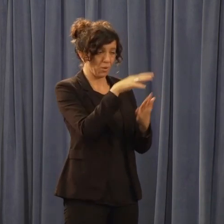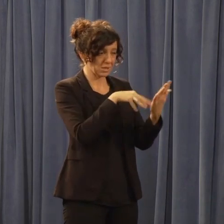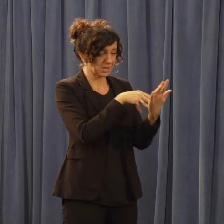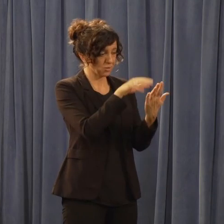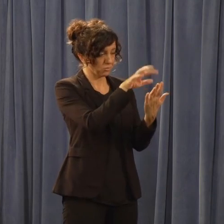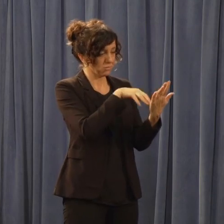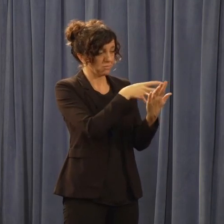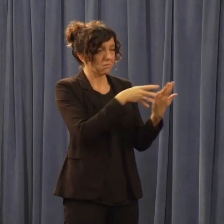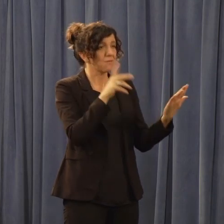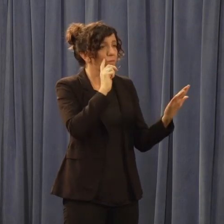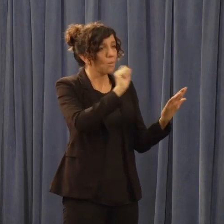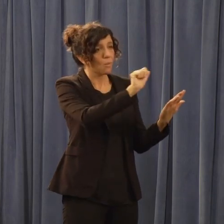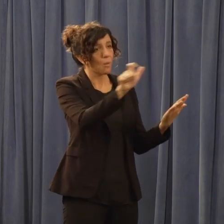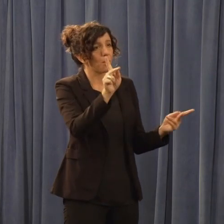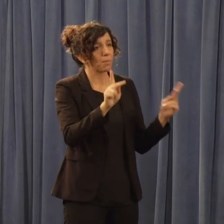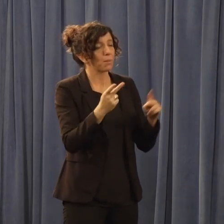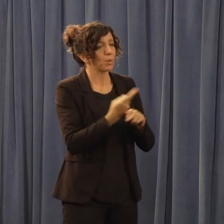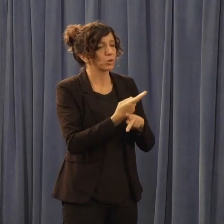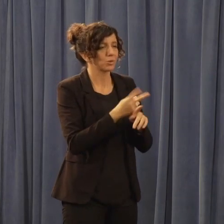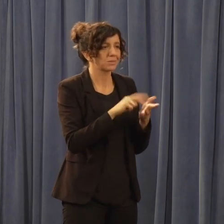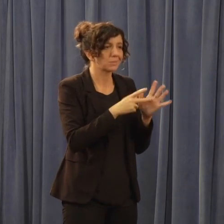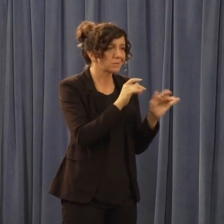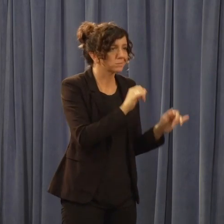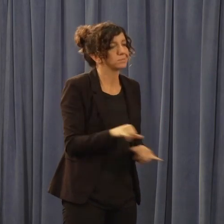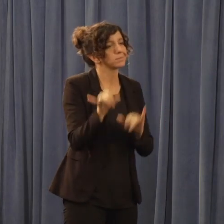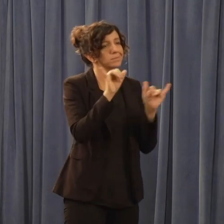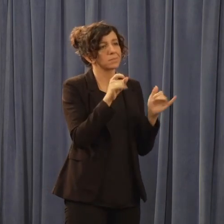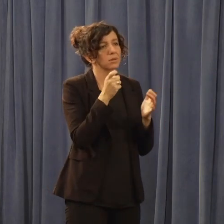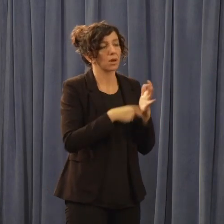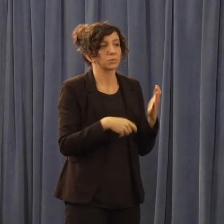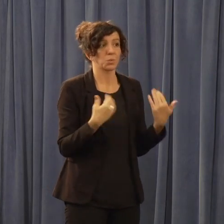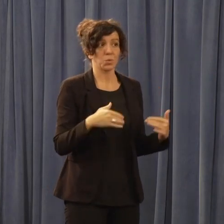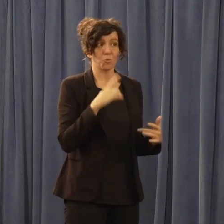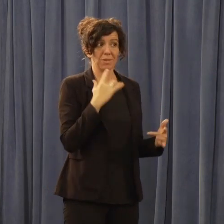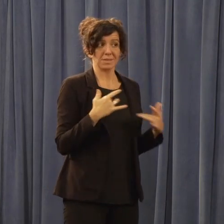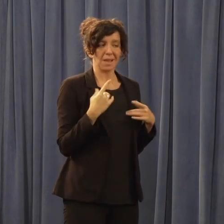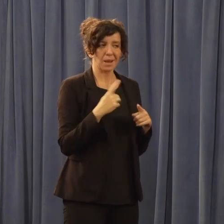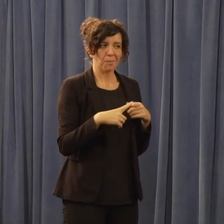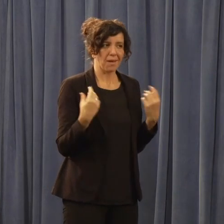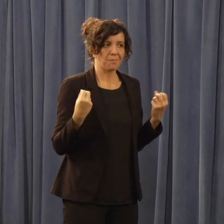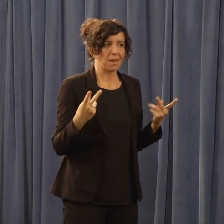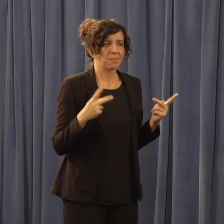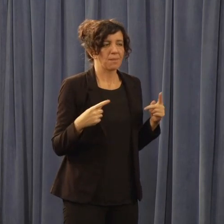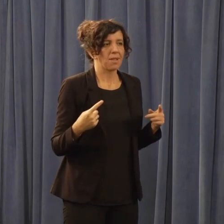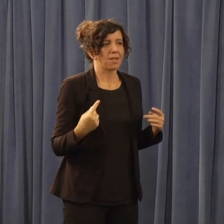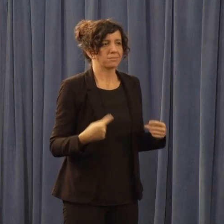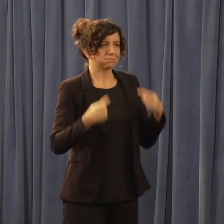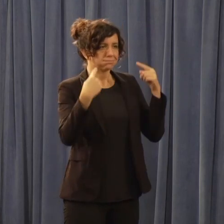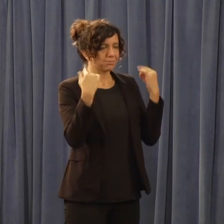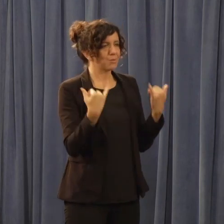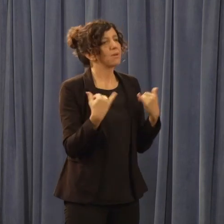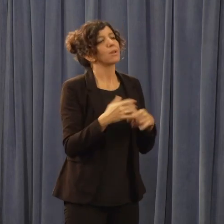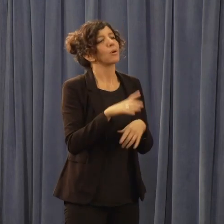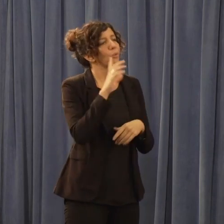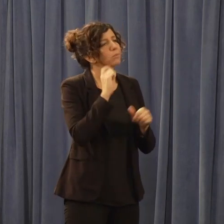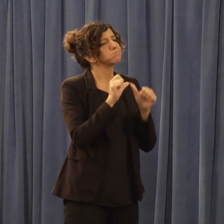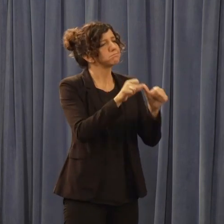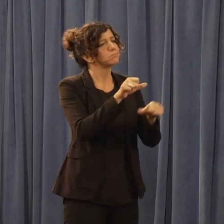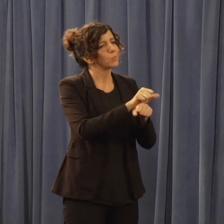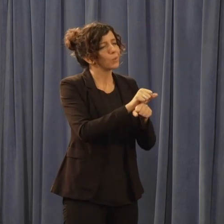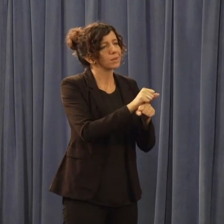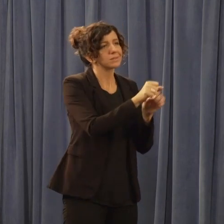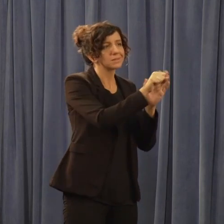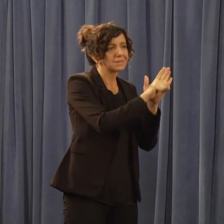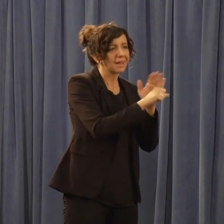everybody. That is very exciting and very controversial. We'll continue our work at the state and county level on prescription